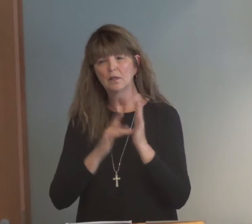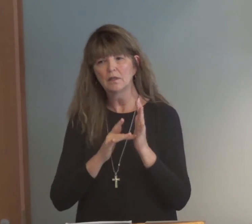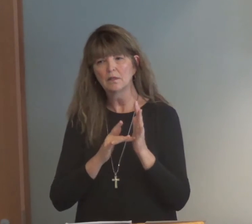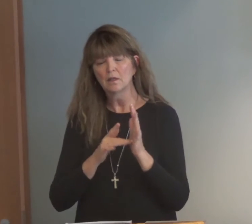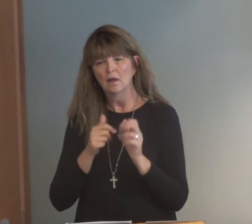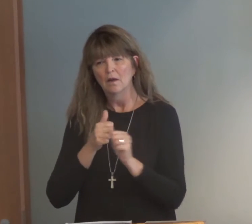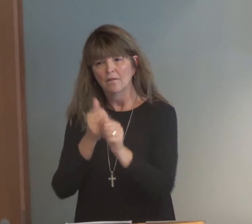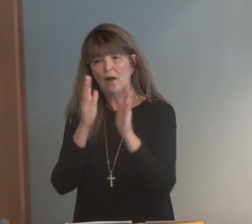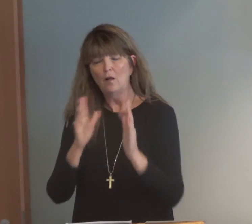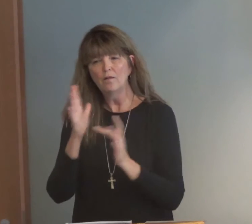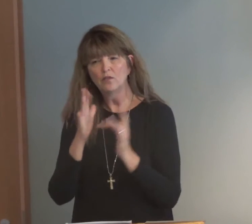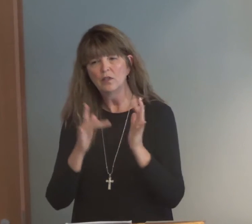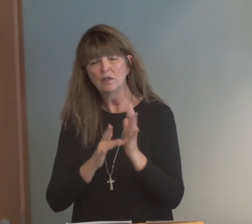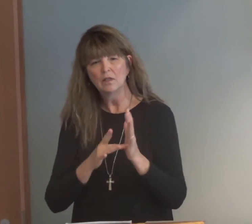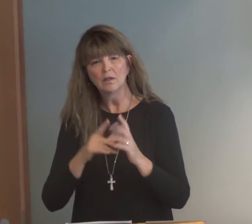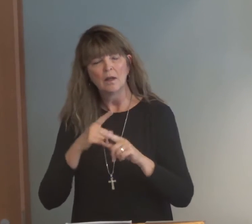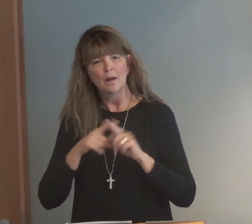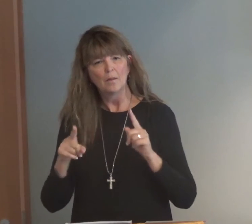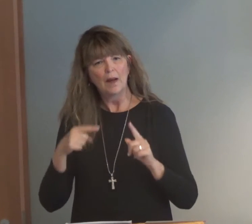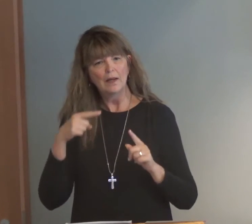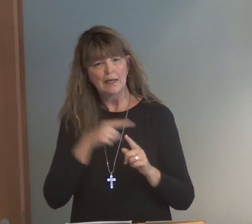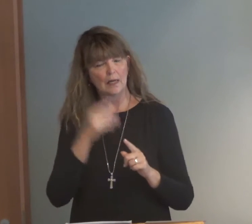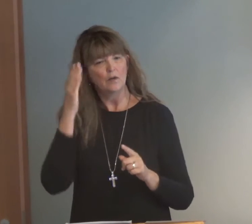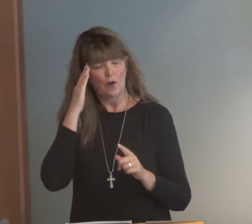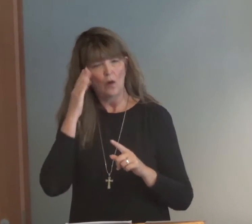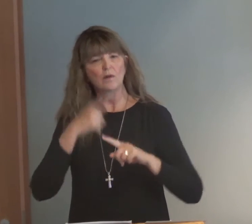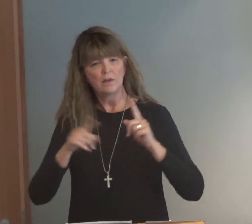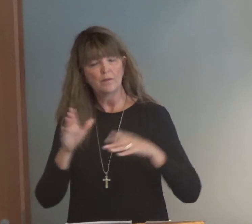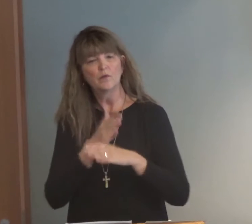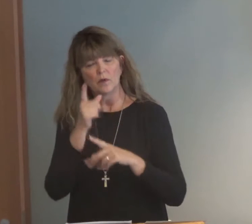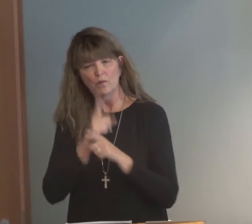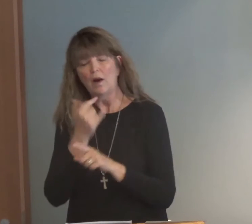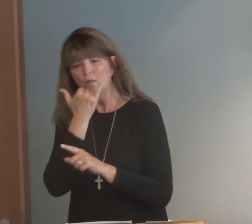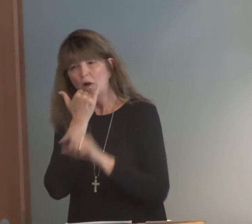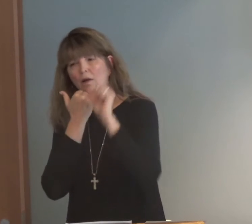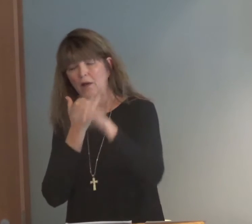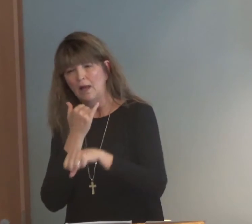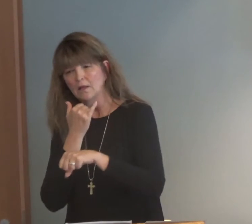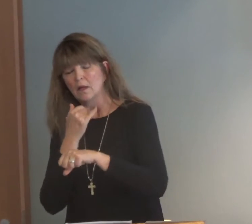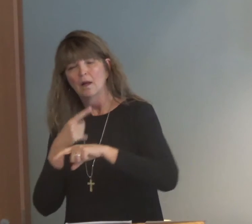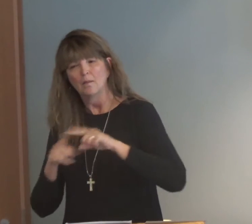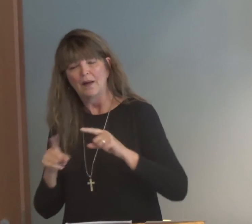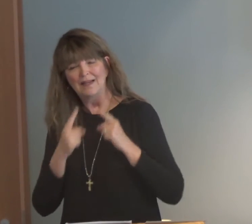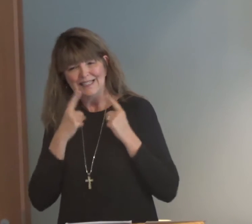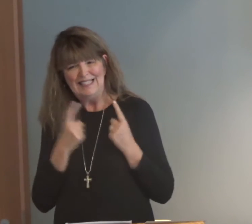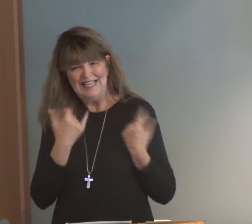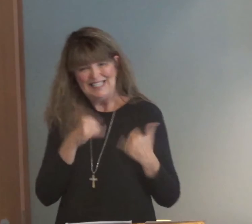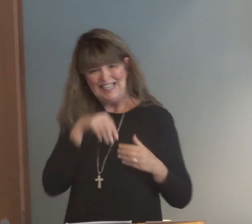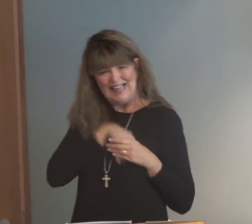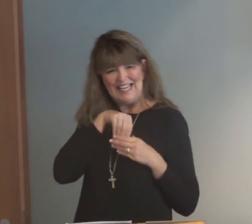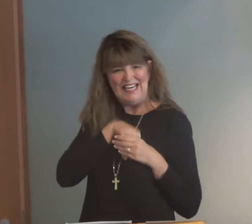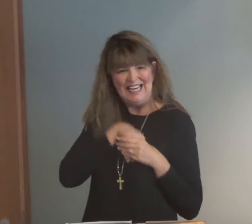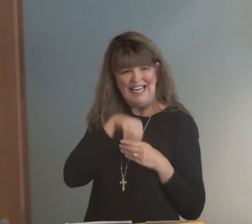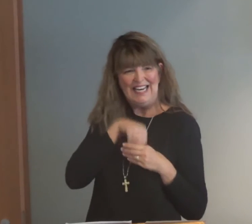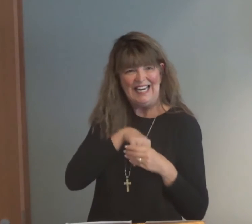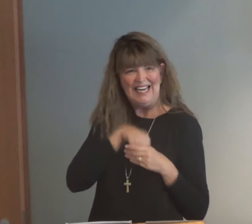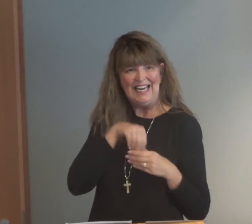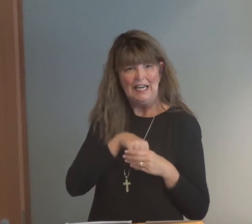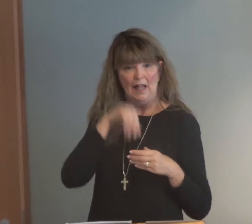new creation, he has accepted Jesus, he was a follower of Jesus, he knew the difference between right and wrong, but the sin